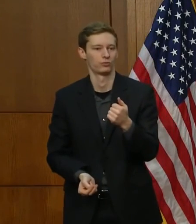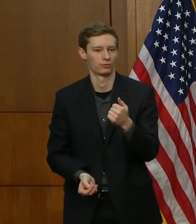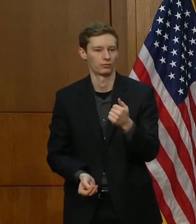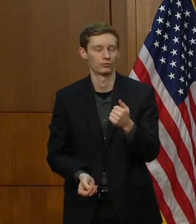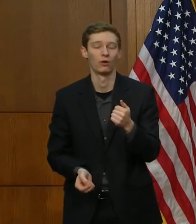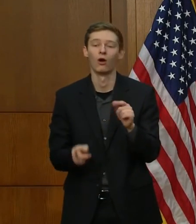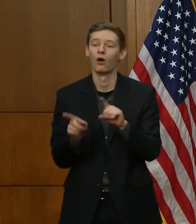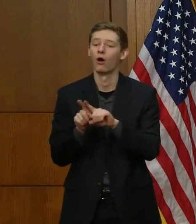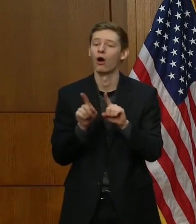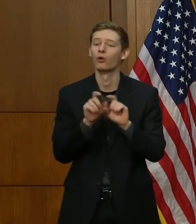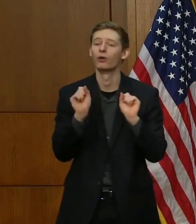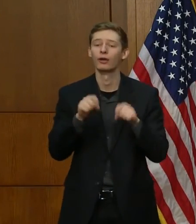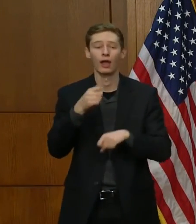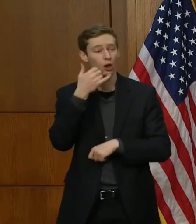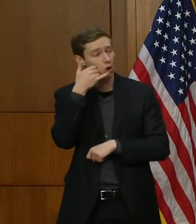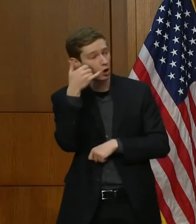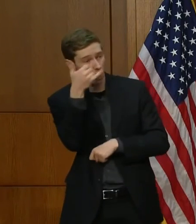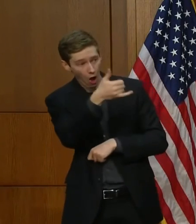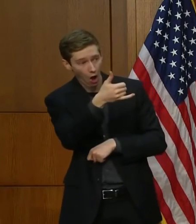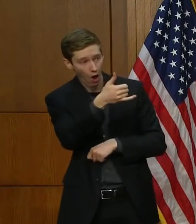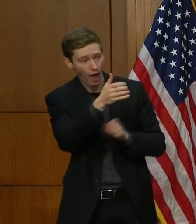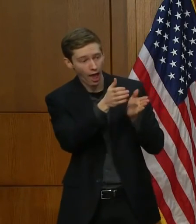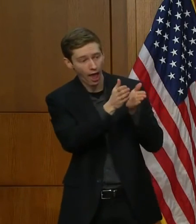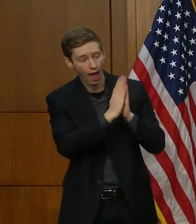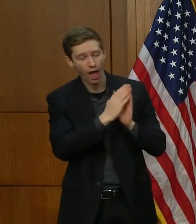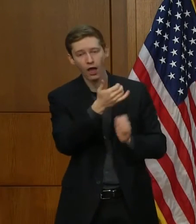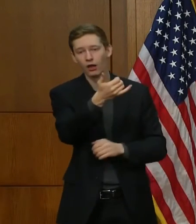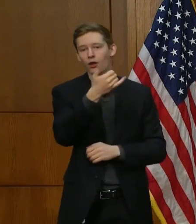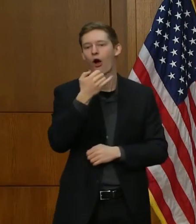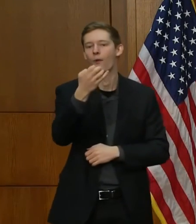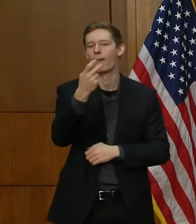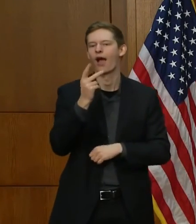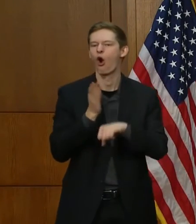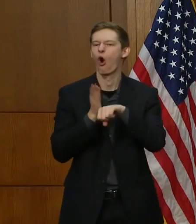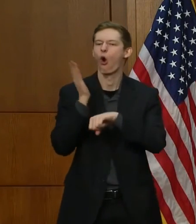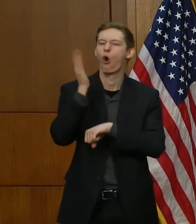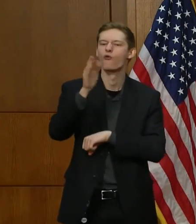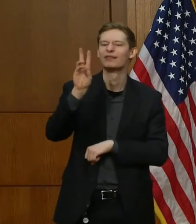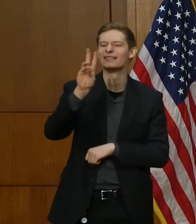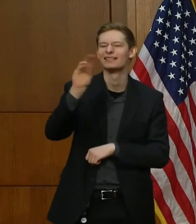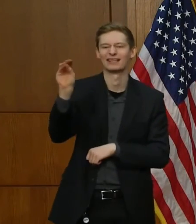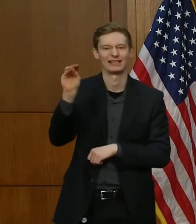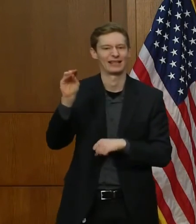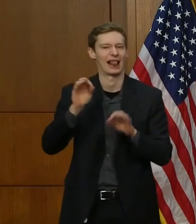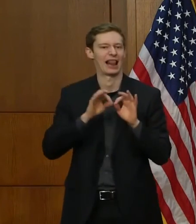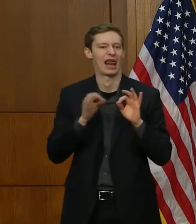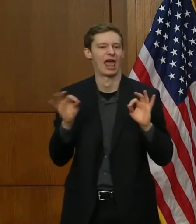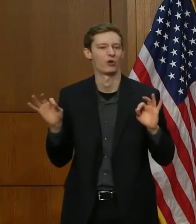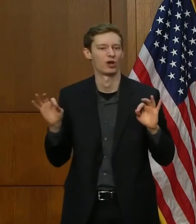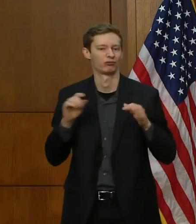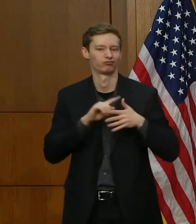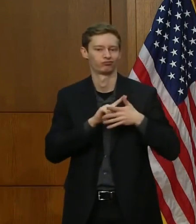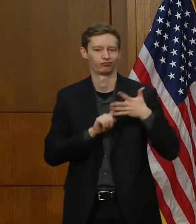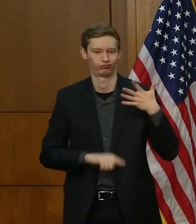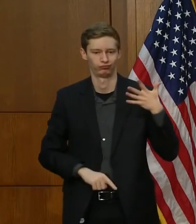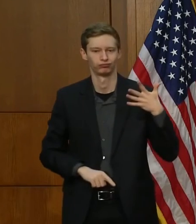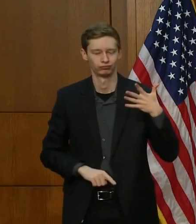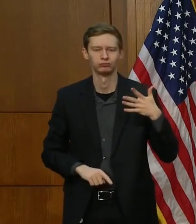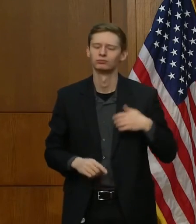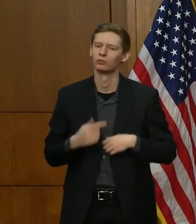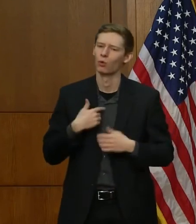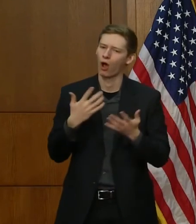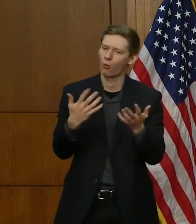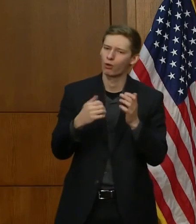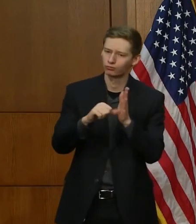request a call back in one of 60 other languages. So I want to reassure everyone,